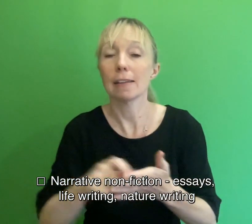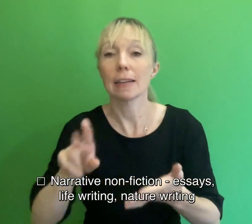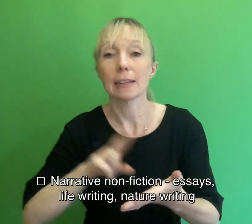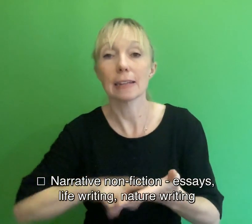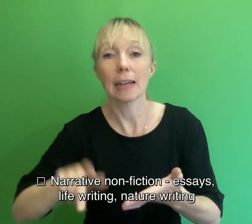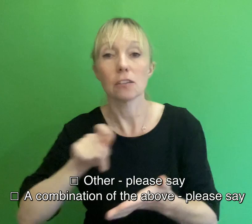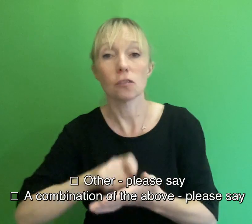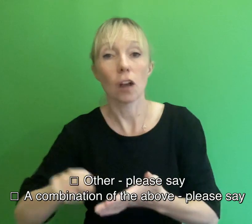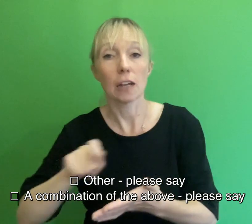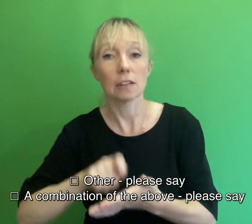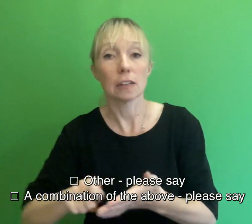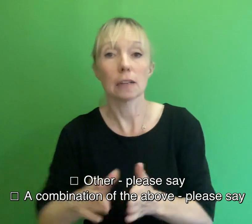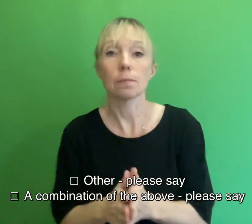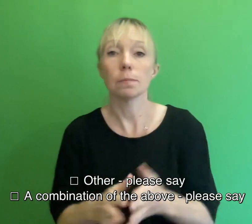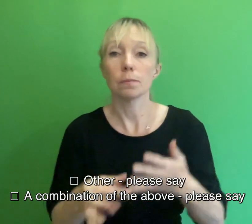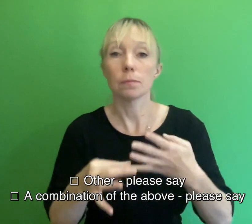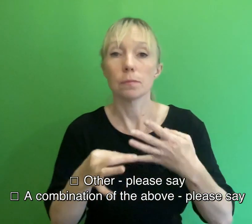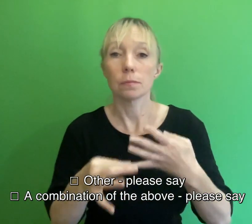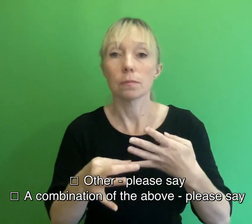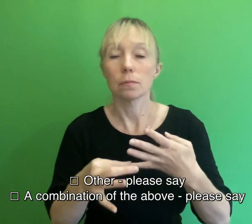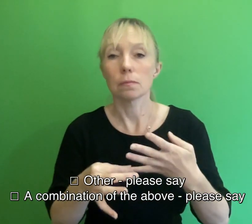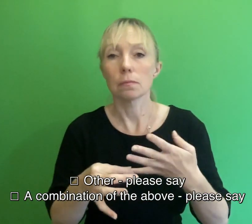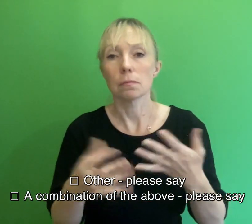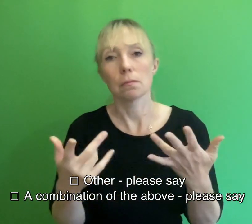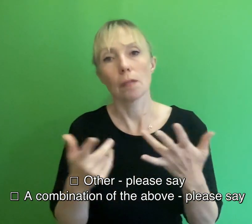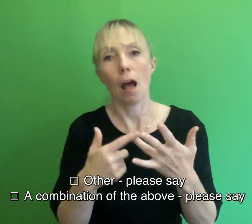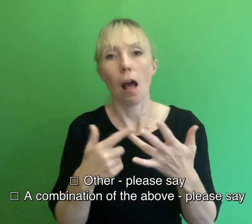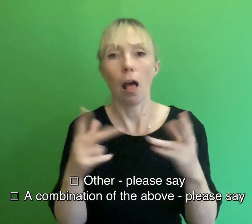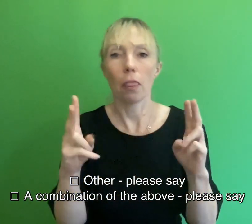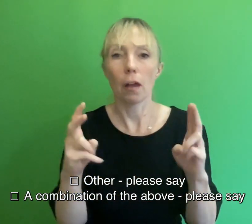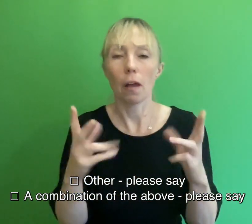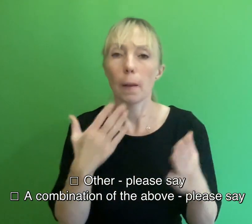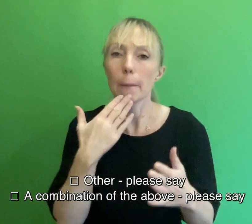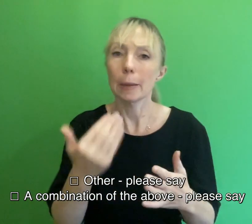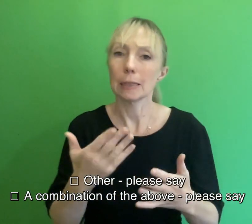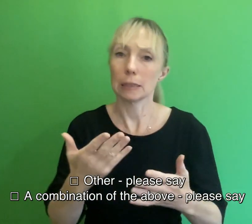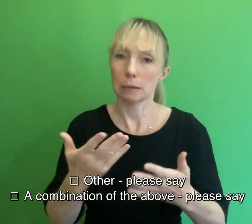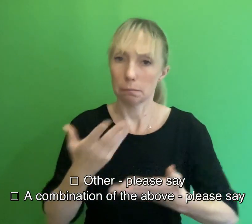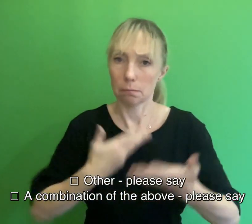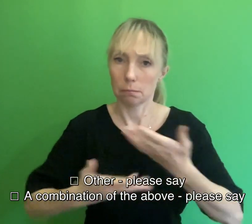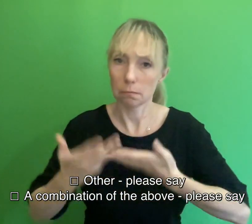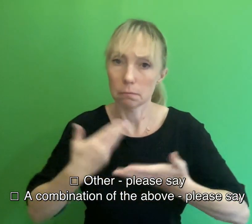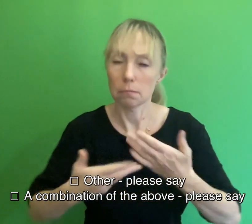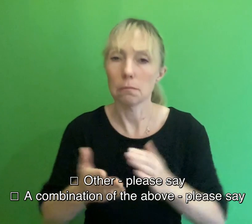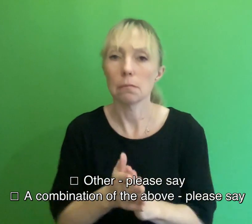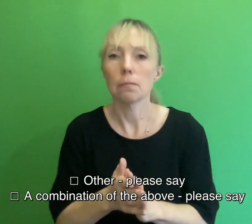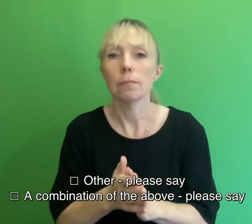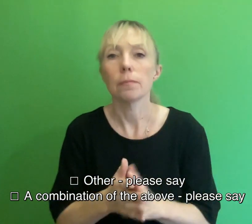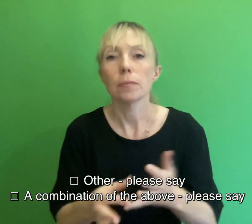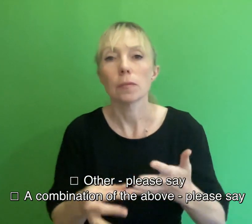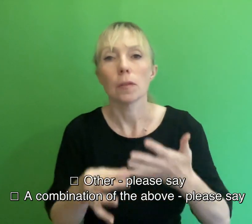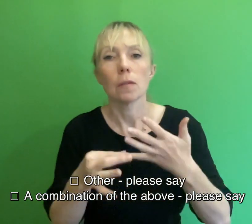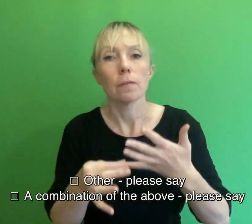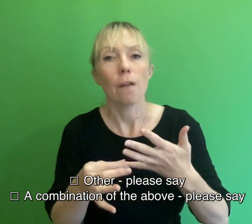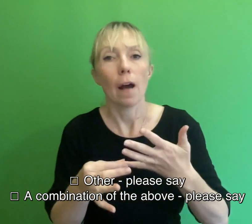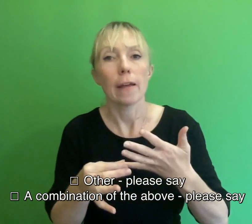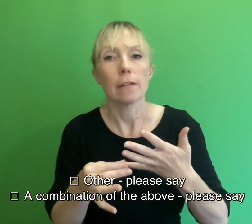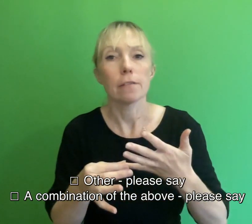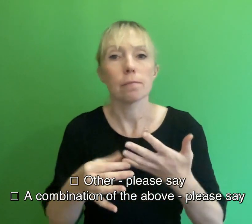Option 4 Option Please say Option 5 A combination of the above